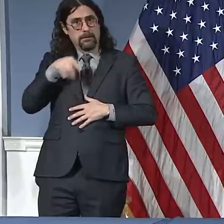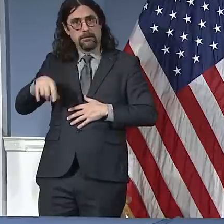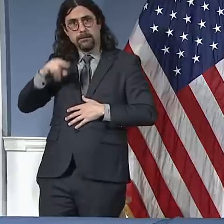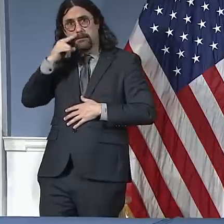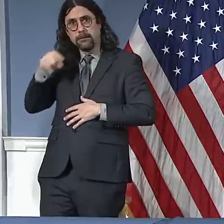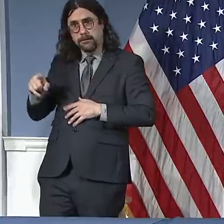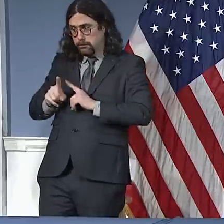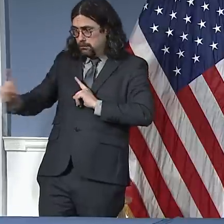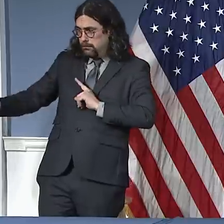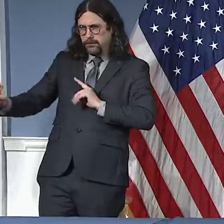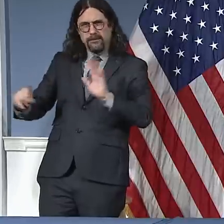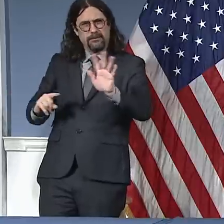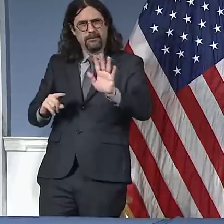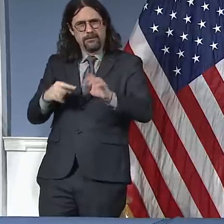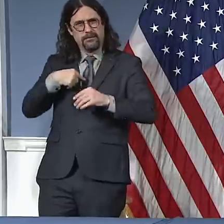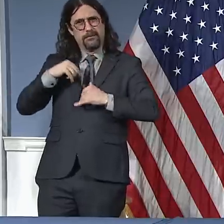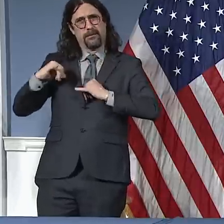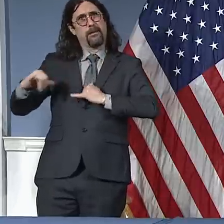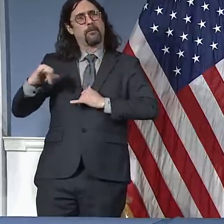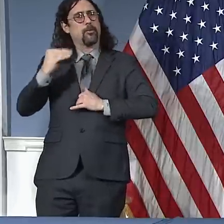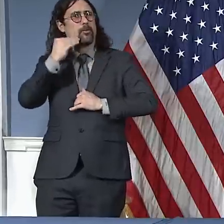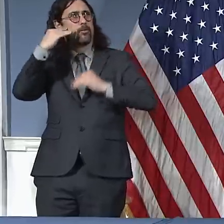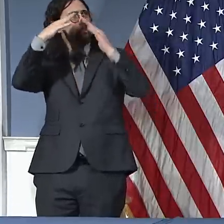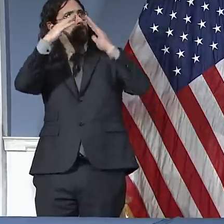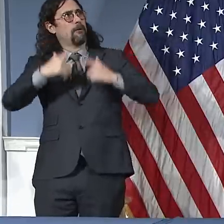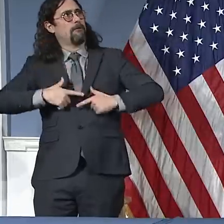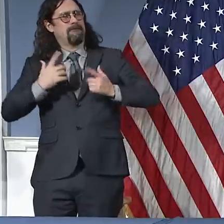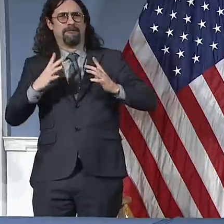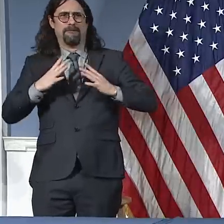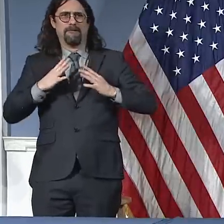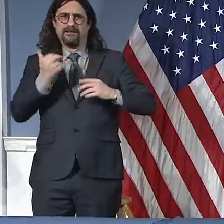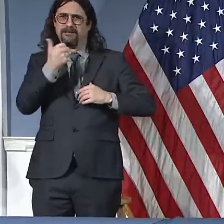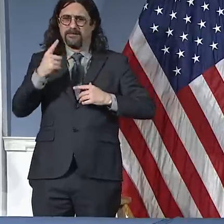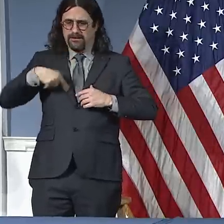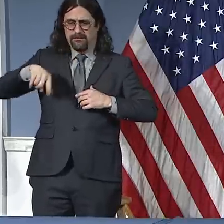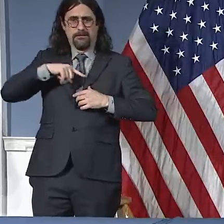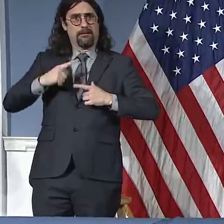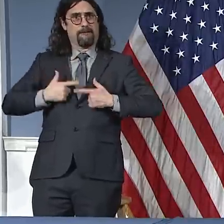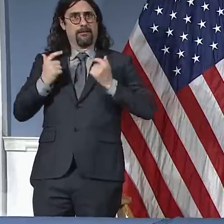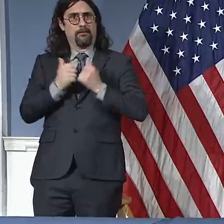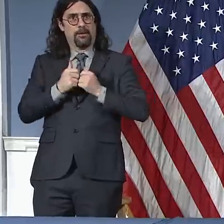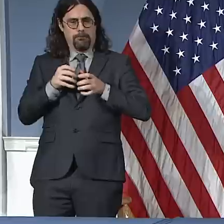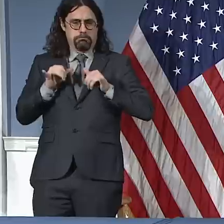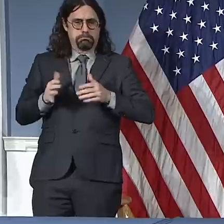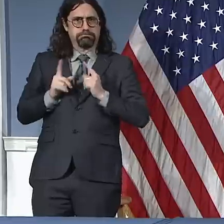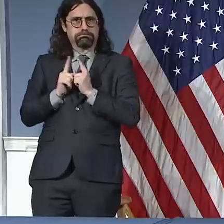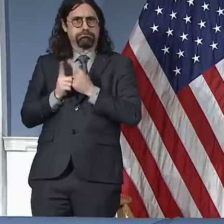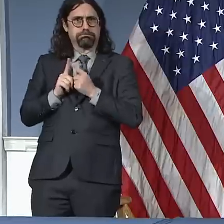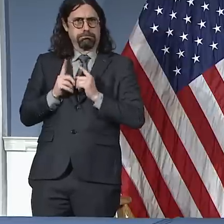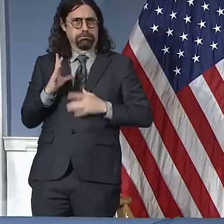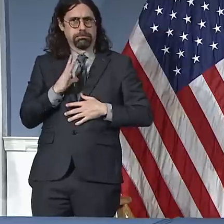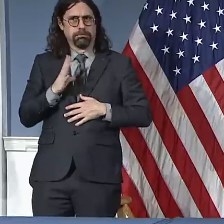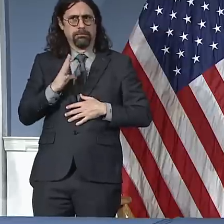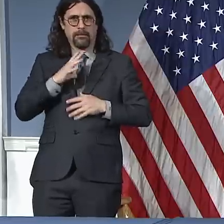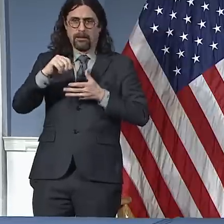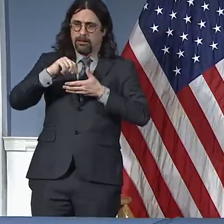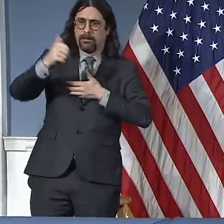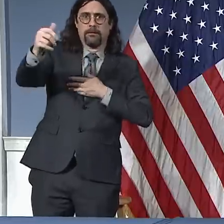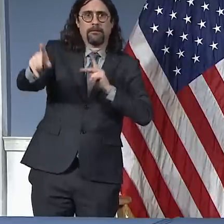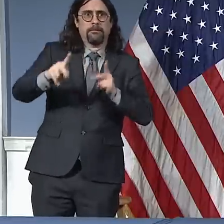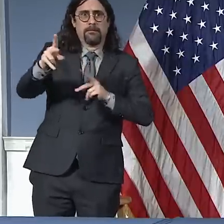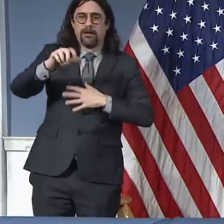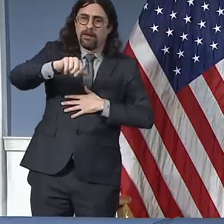follow those rules, my hope is the playgrounds stay open. If they don't follow the rules, most assuredly the playgrounds will be shut, and we will make that decision by